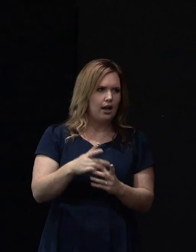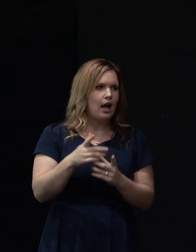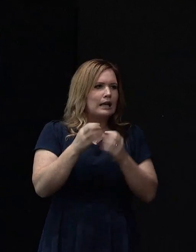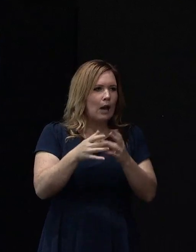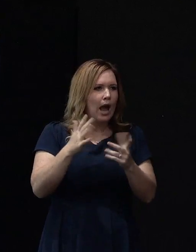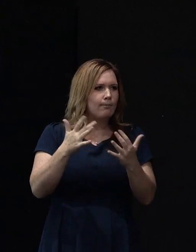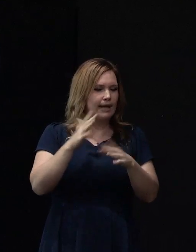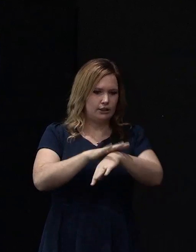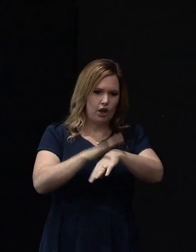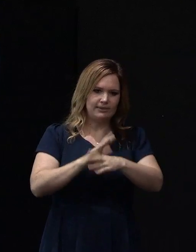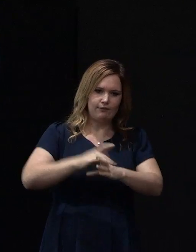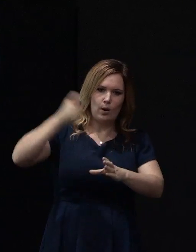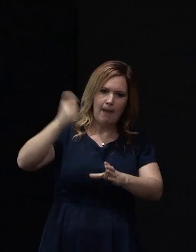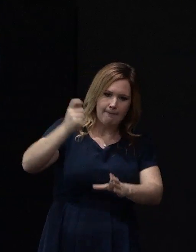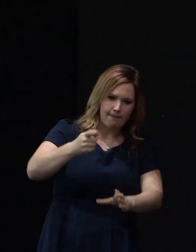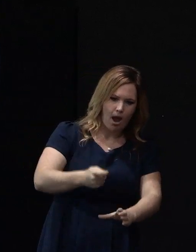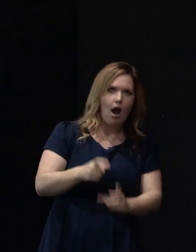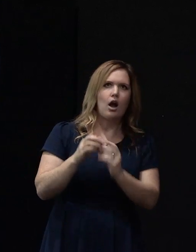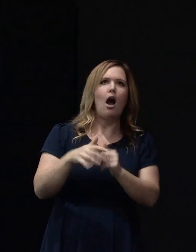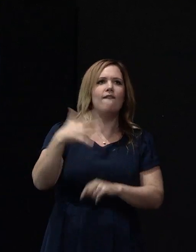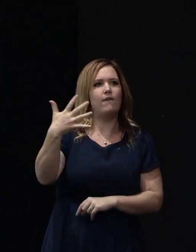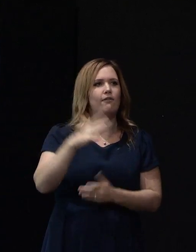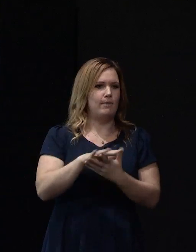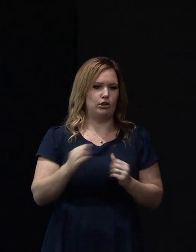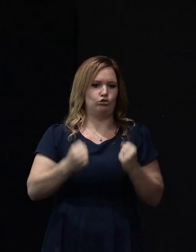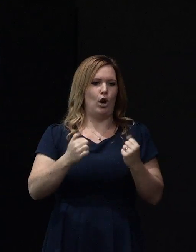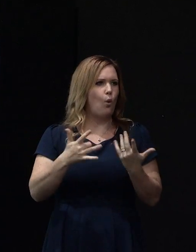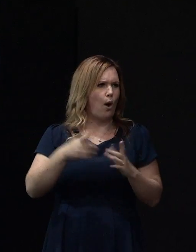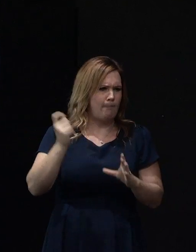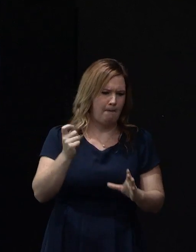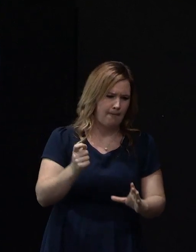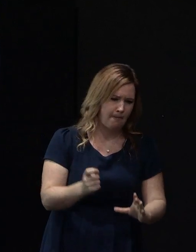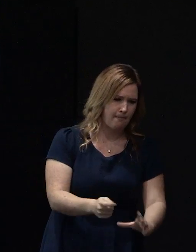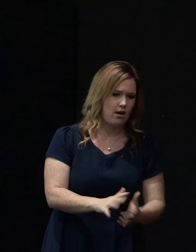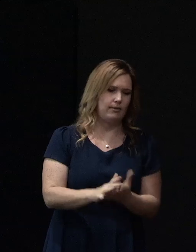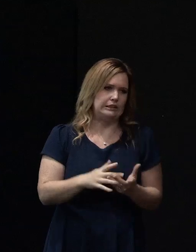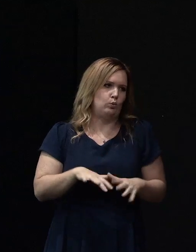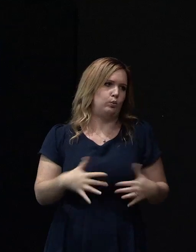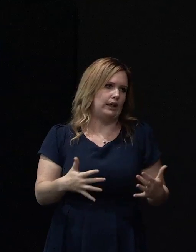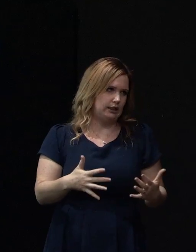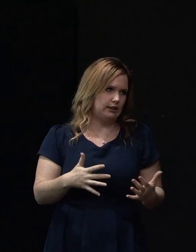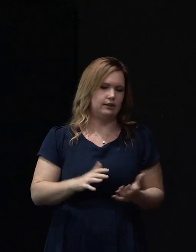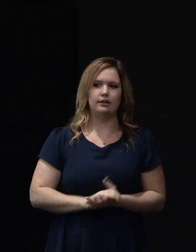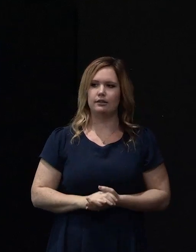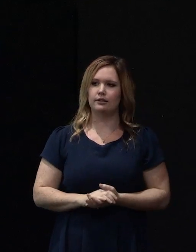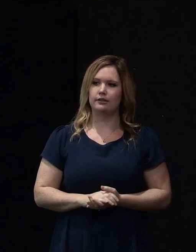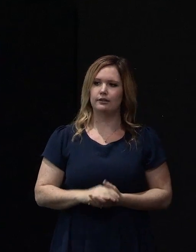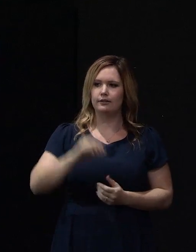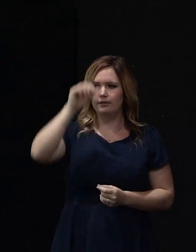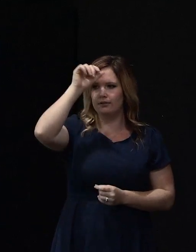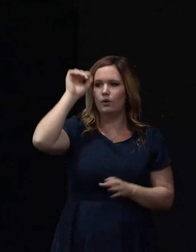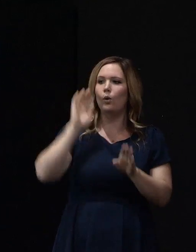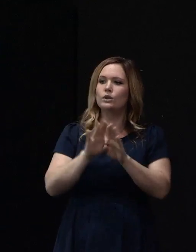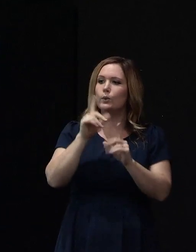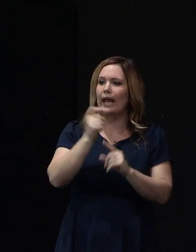us how strong or how weak the ground is. We also use geophysical techniques where we put energy into the ground